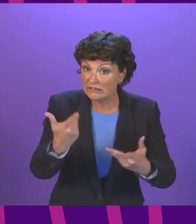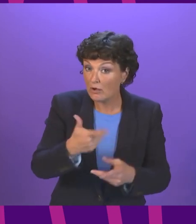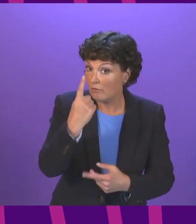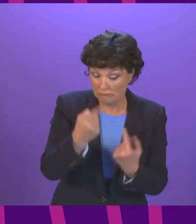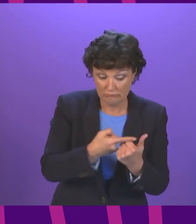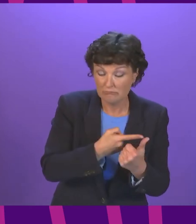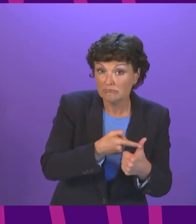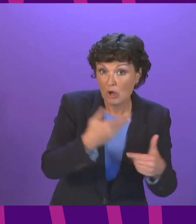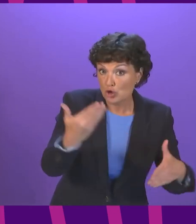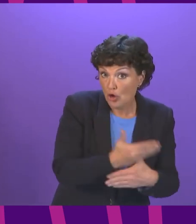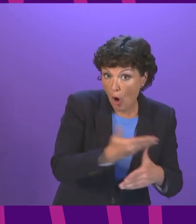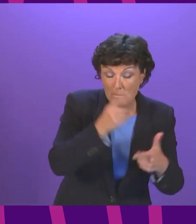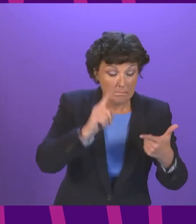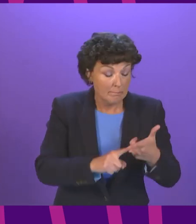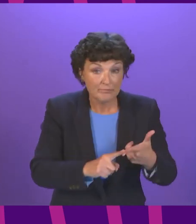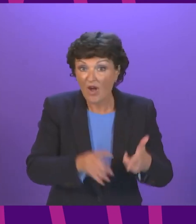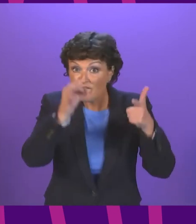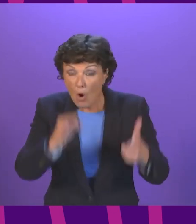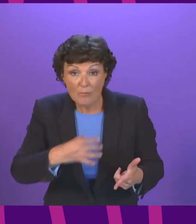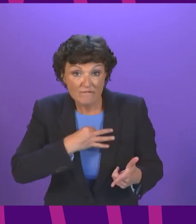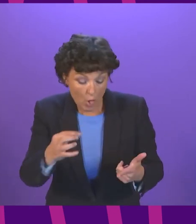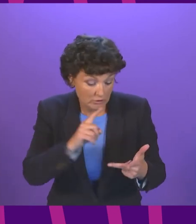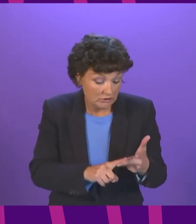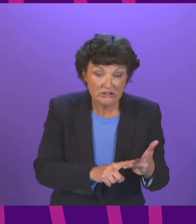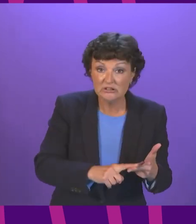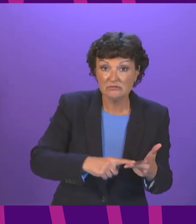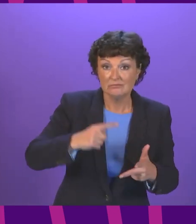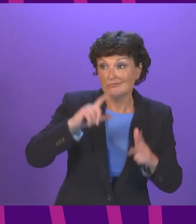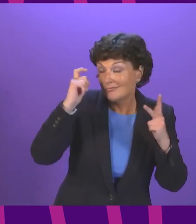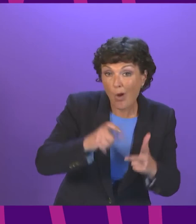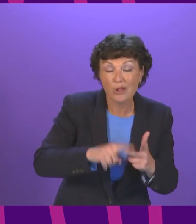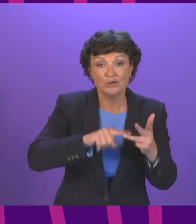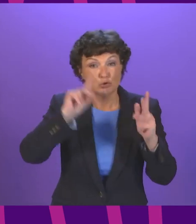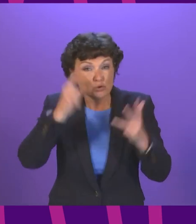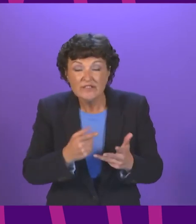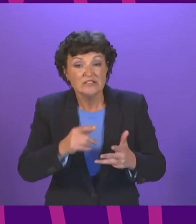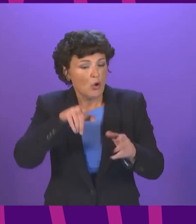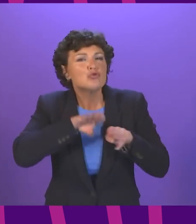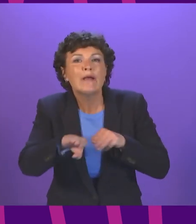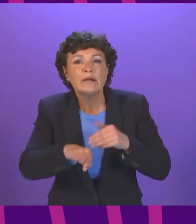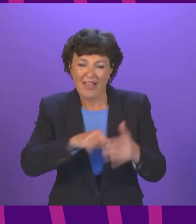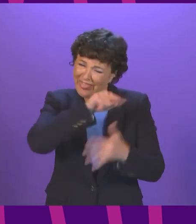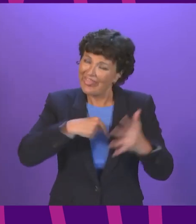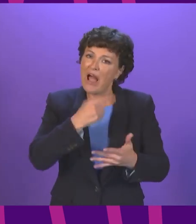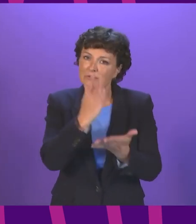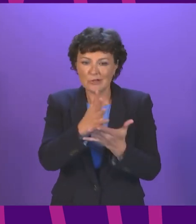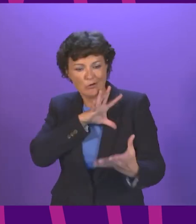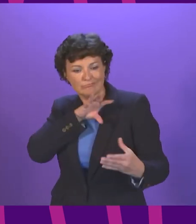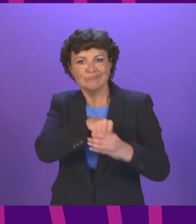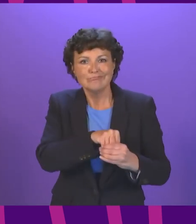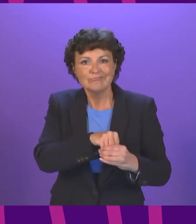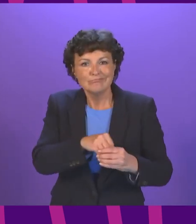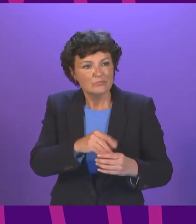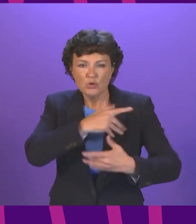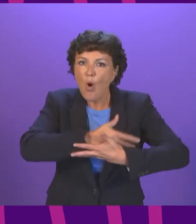education or training or a formal volunteering opportunity That is part of a wider commitment to skills and employment across all age groups